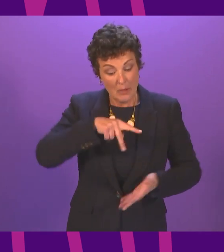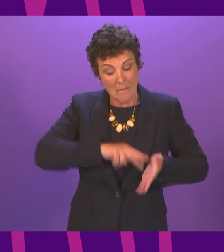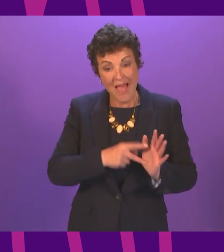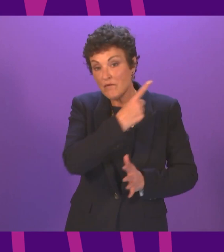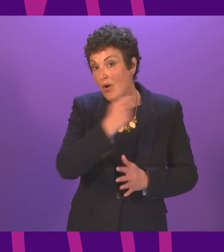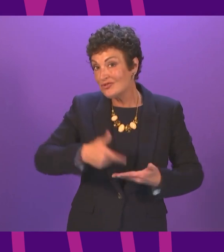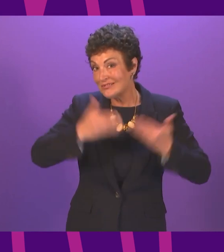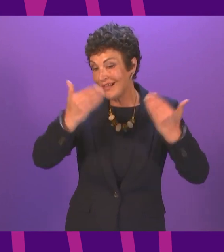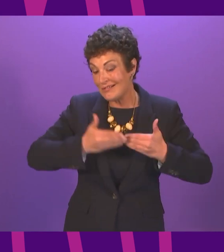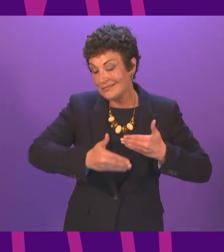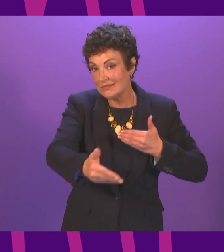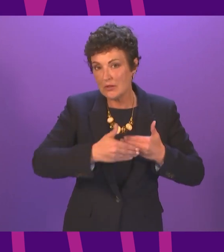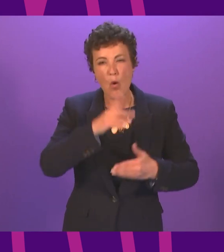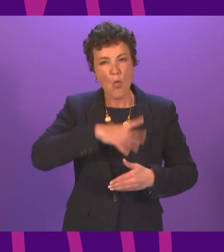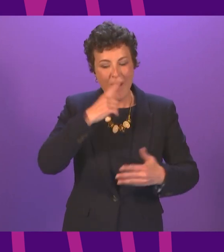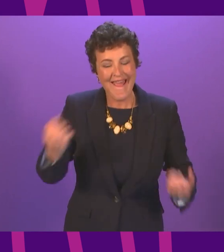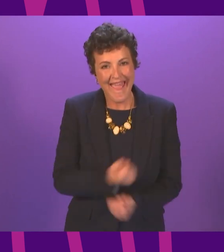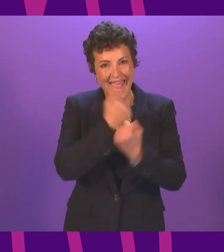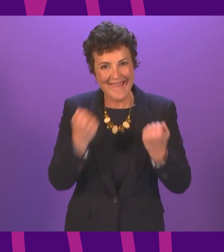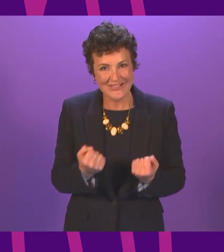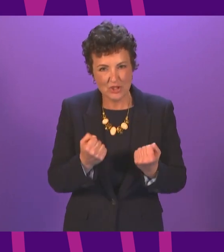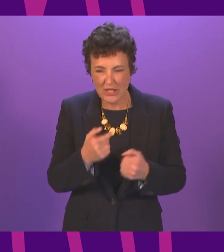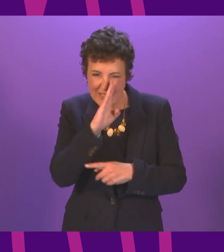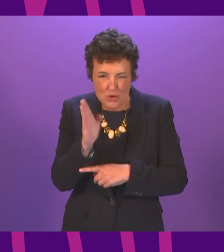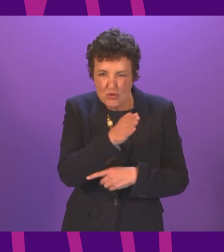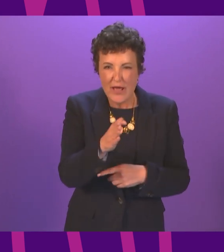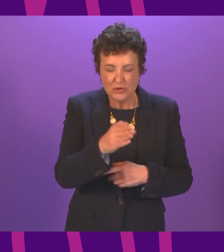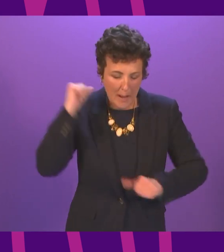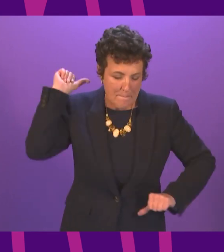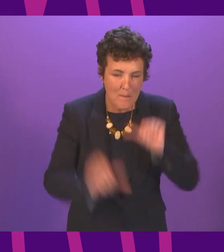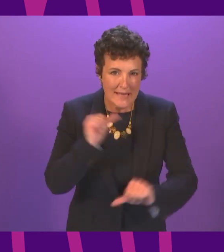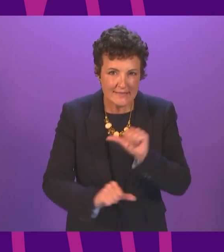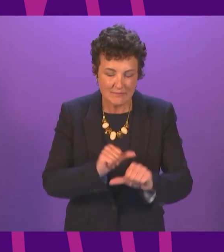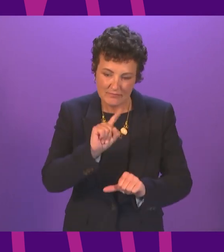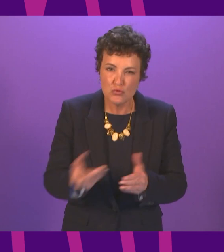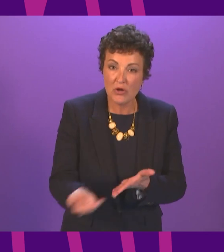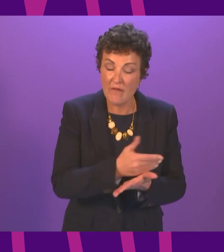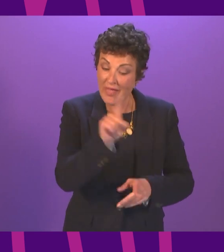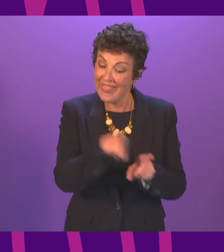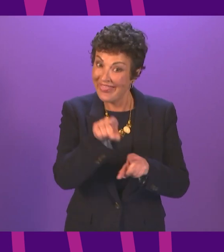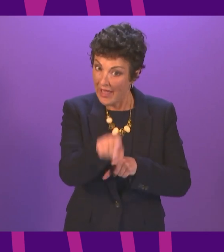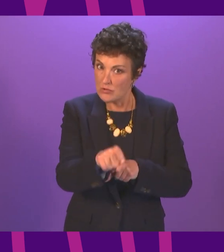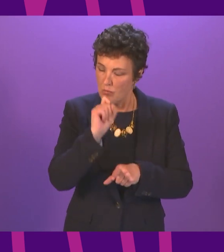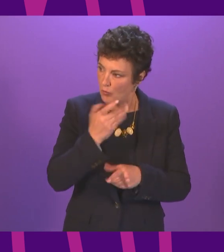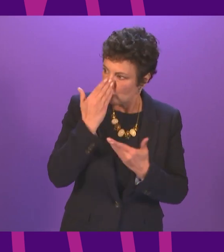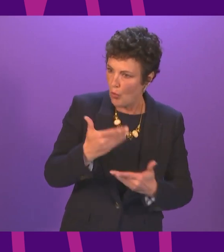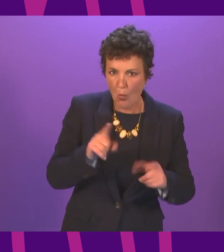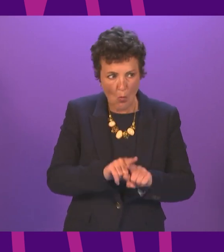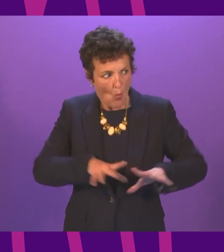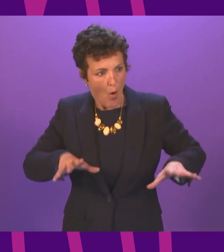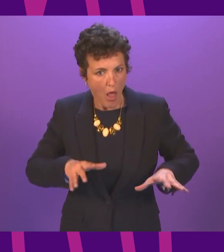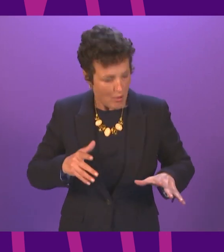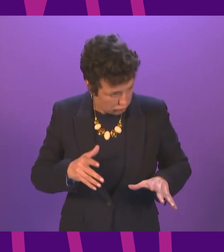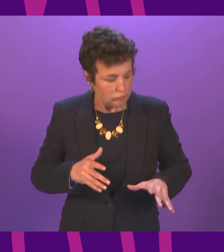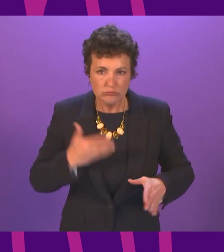is to bring energy, direction and momentum to recovery. It will also set the tone for delivery of the longer-term recovery commitments made in our